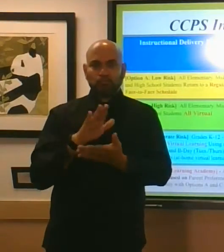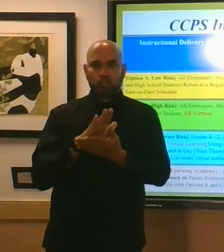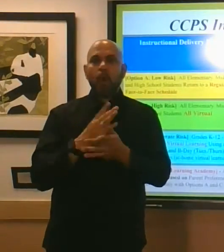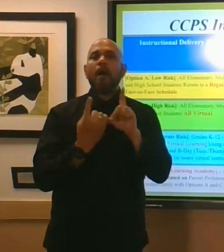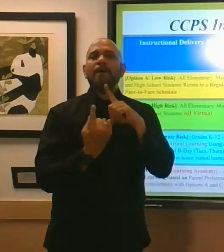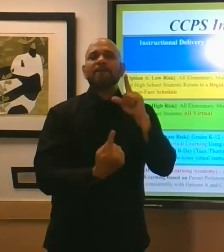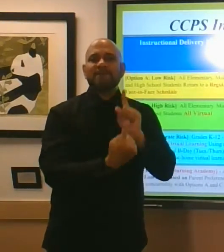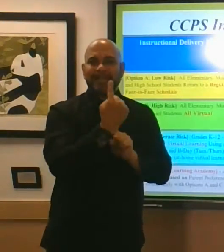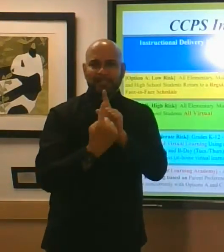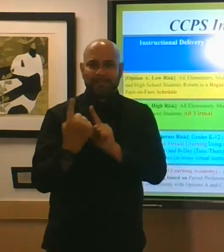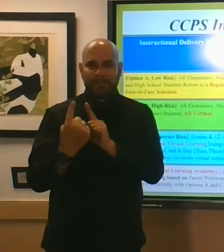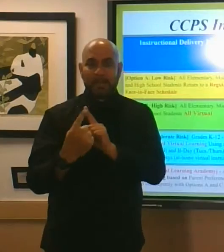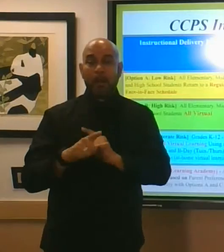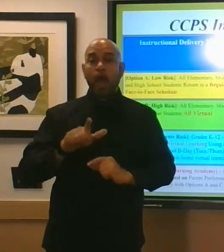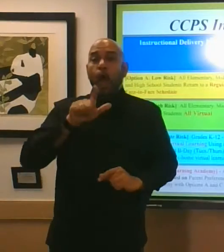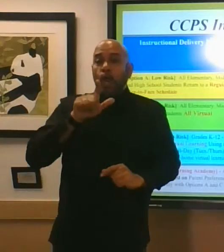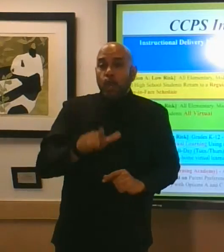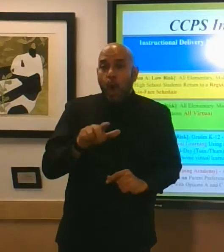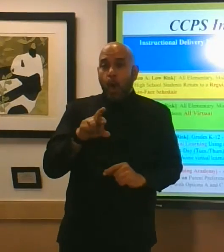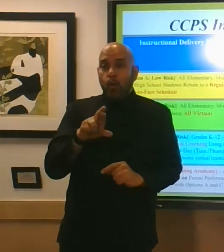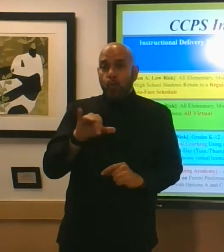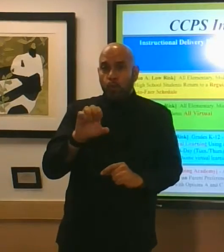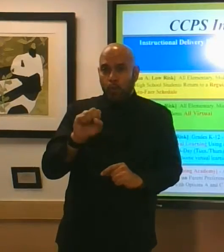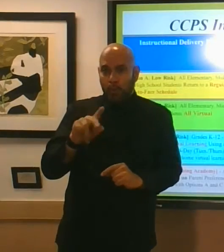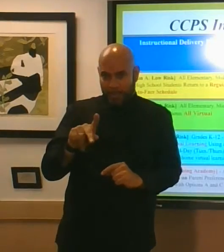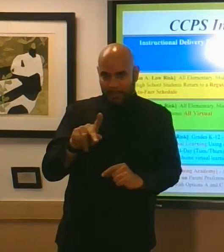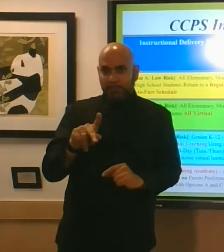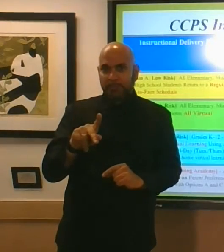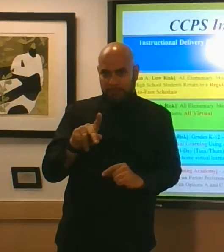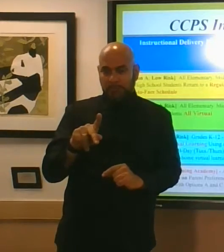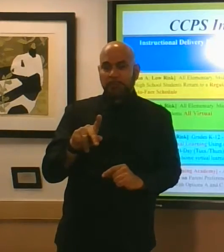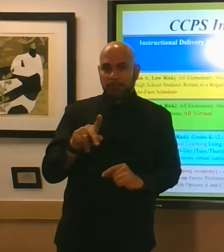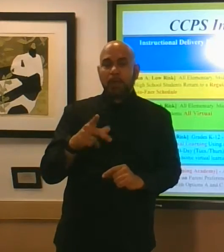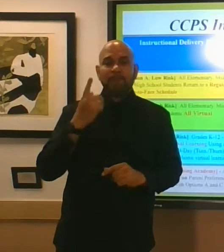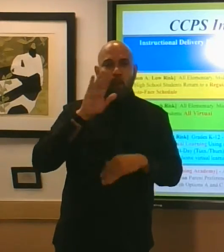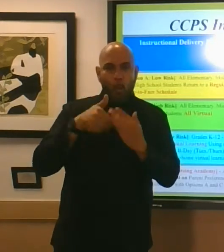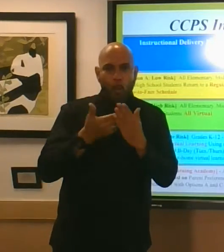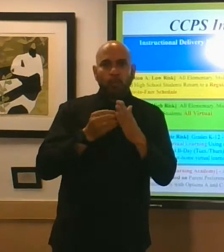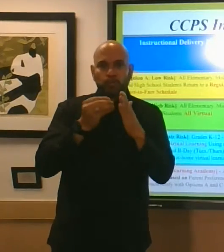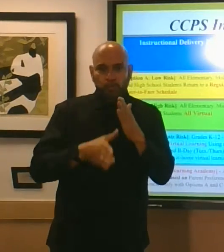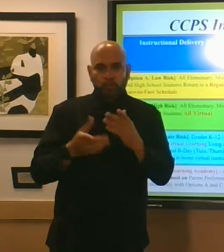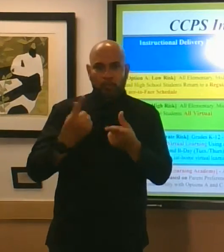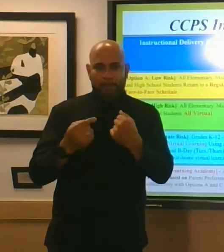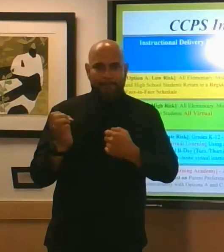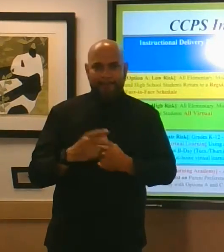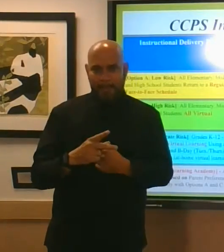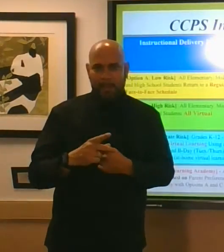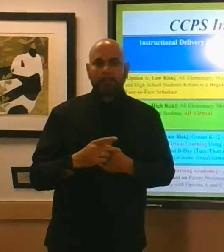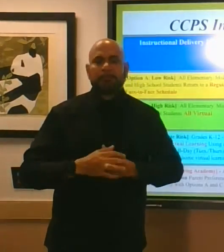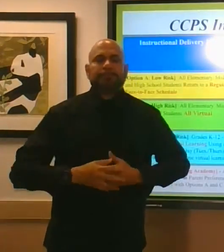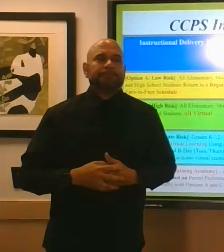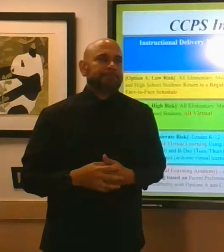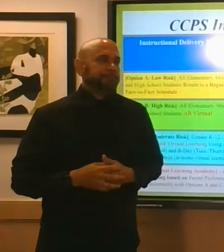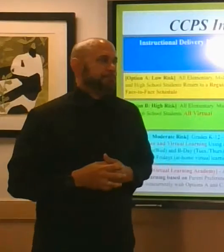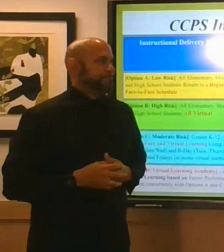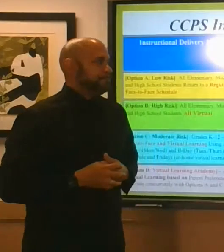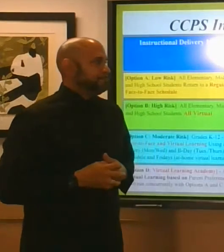a low risk all elementary middle and high school students will return back to school face-to-face